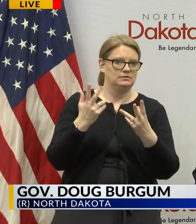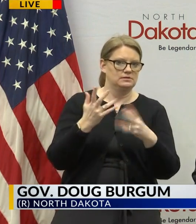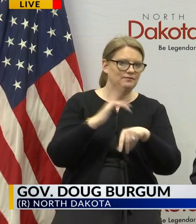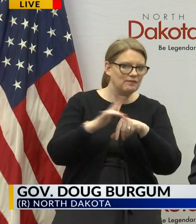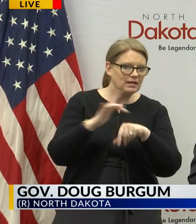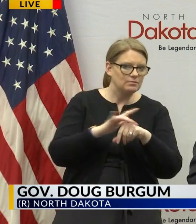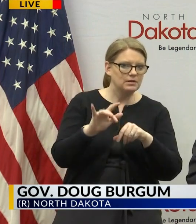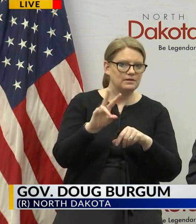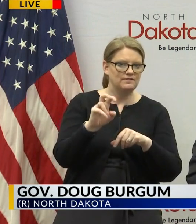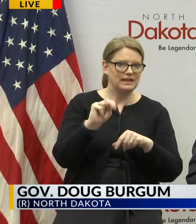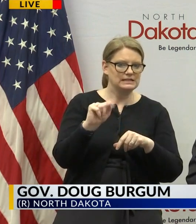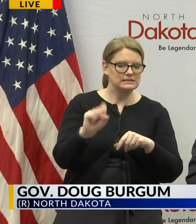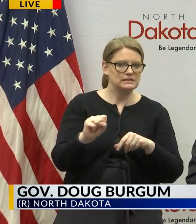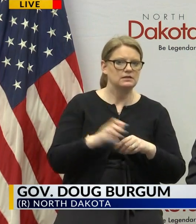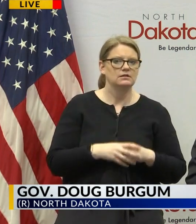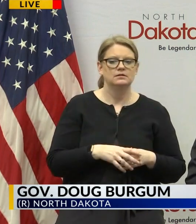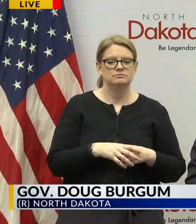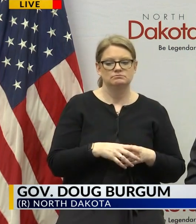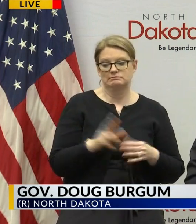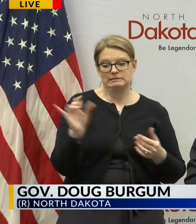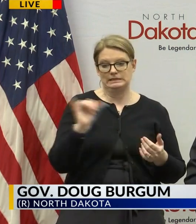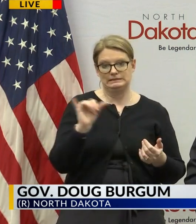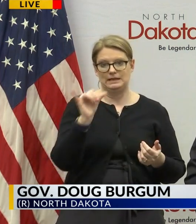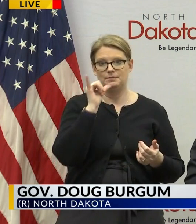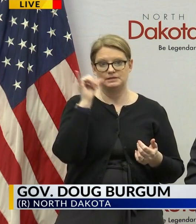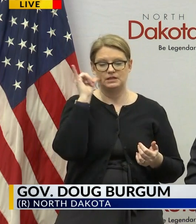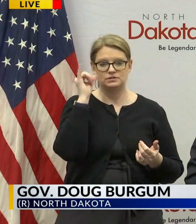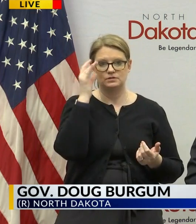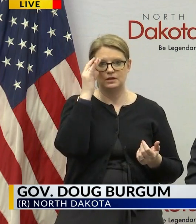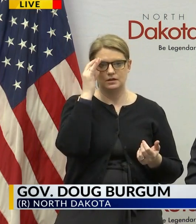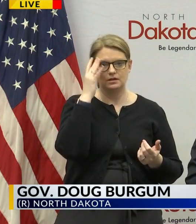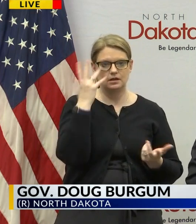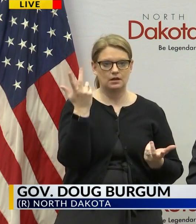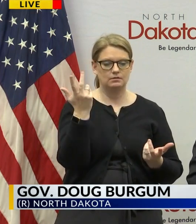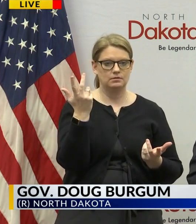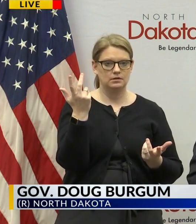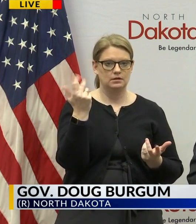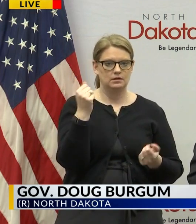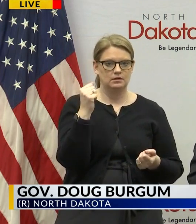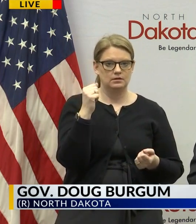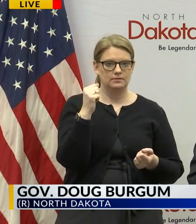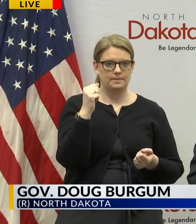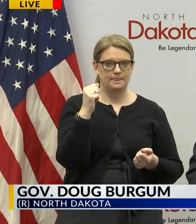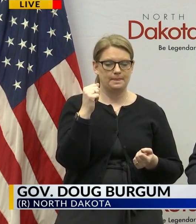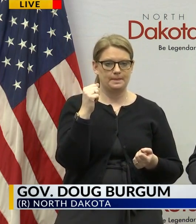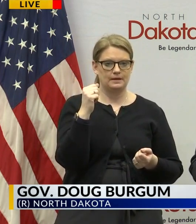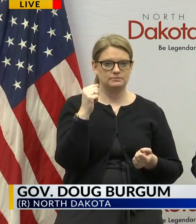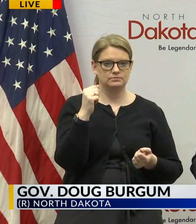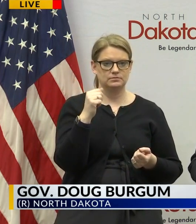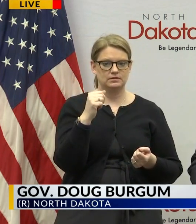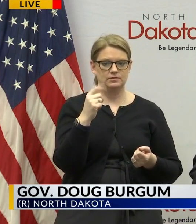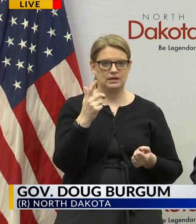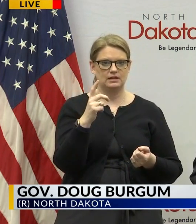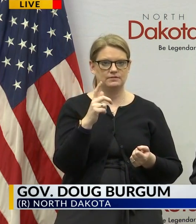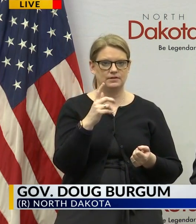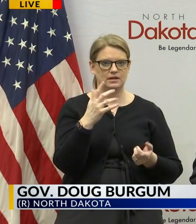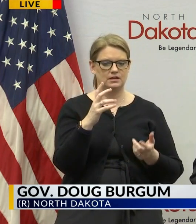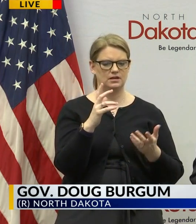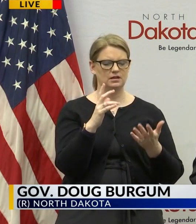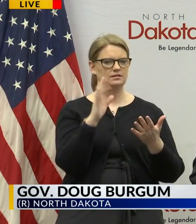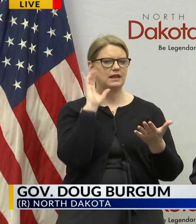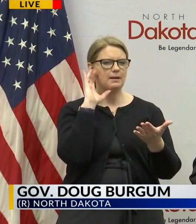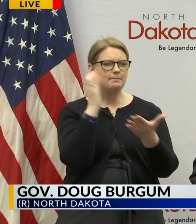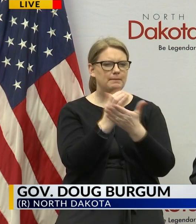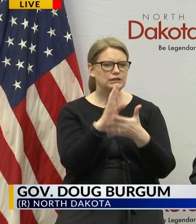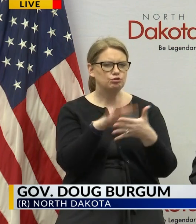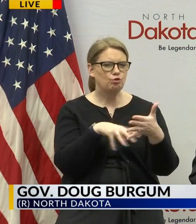and uh same update as i have yesterday we've got a dynamic uh infographic that's posted on the healthcare